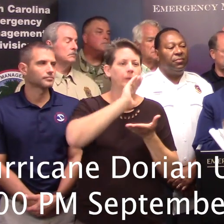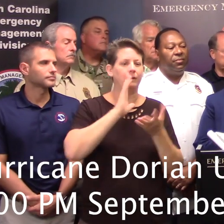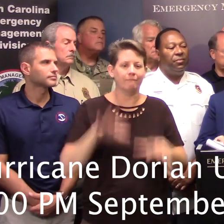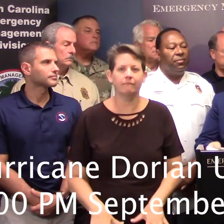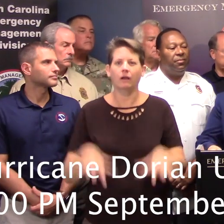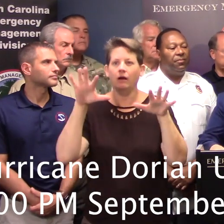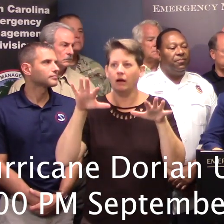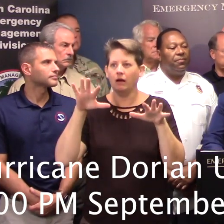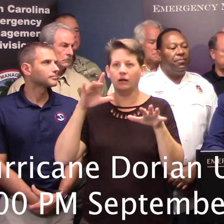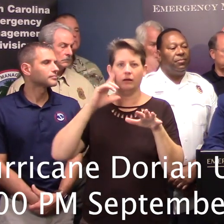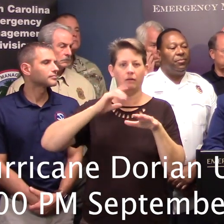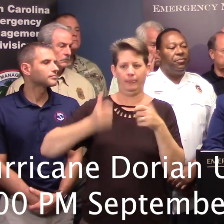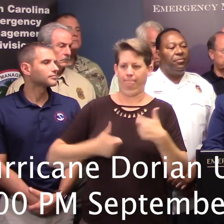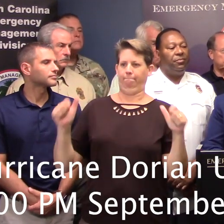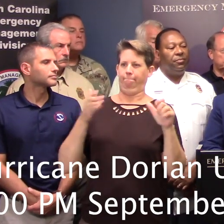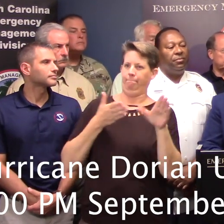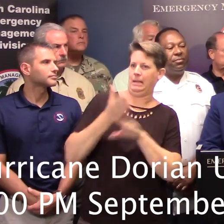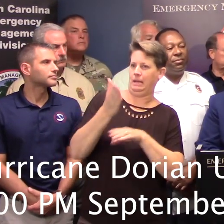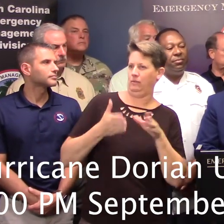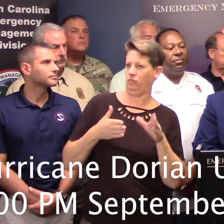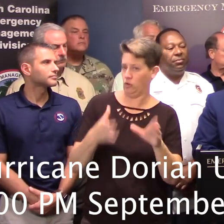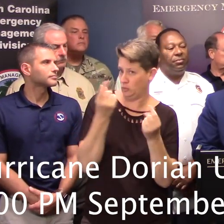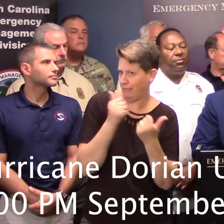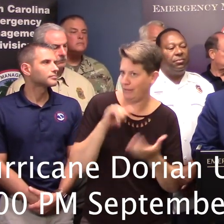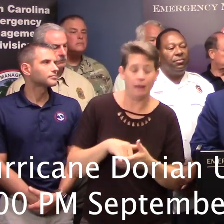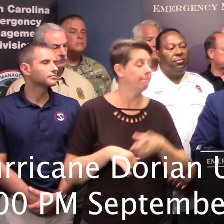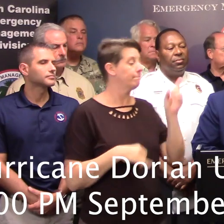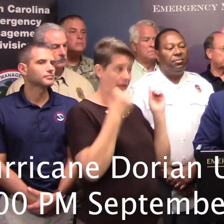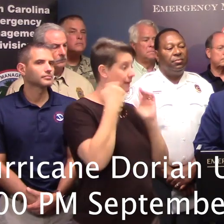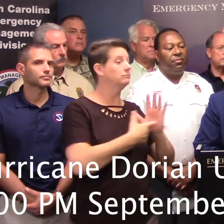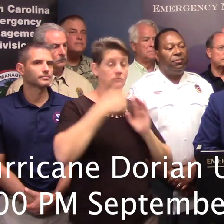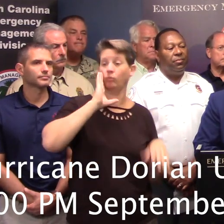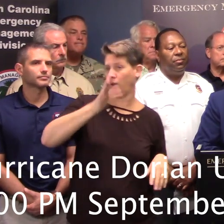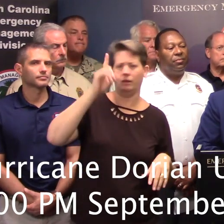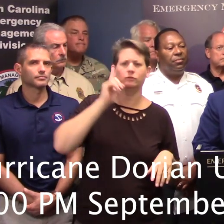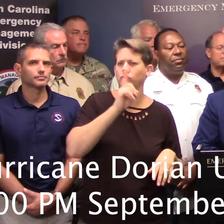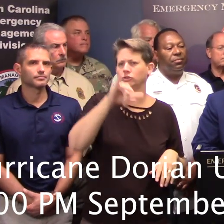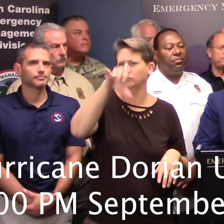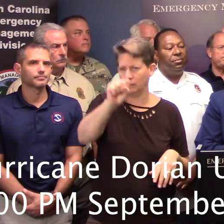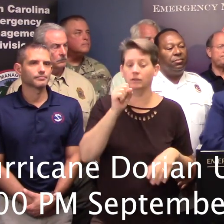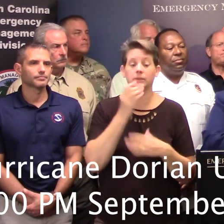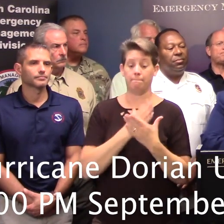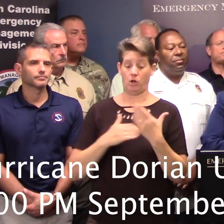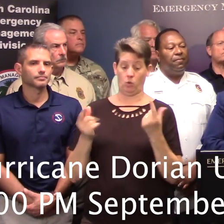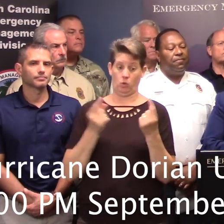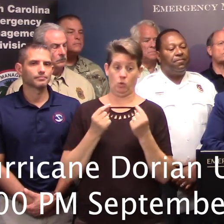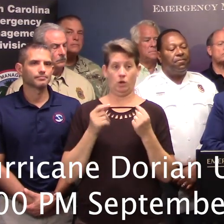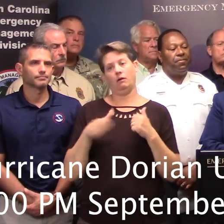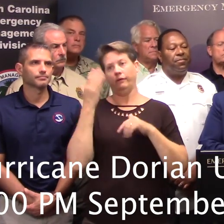roads. Are you guys doing anything like that for this storm? If required, absolutely. Part of what we're also doing besides